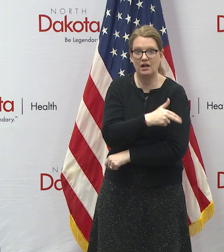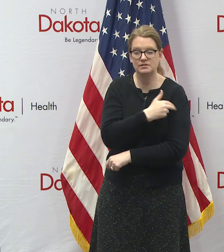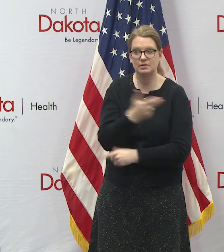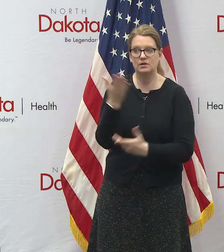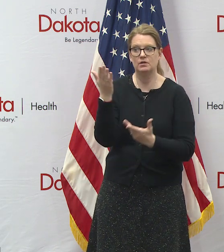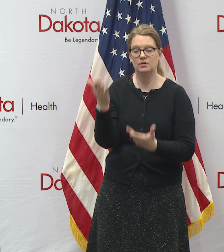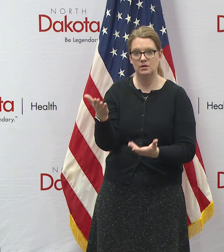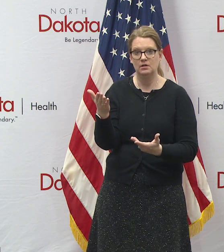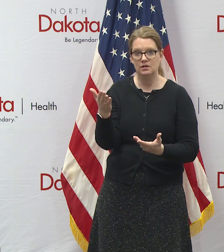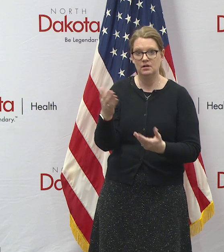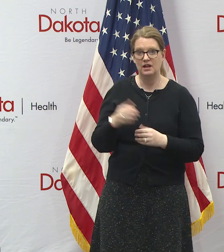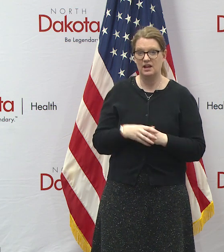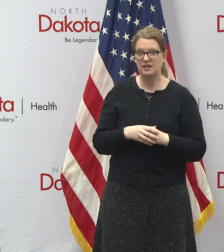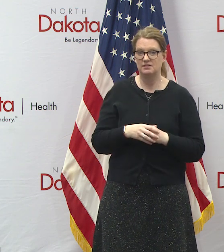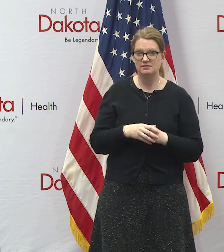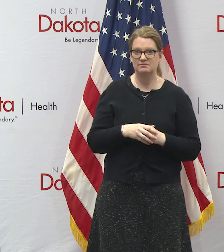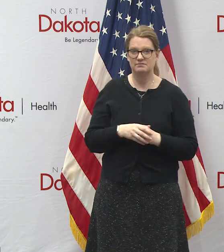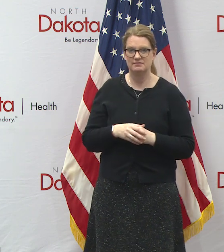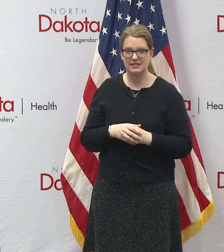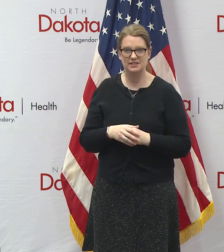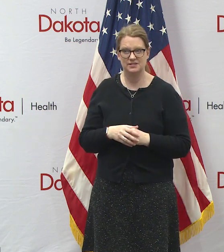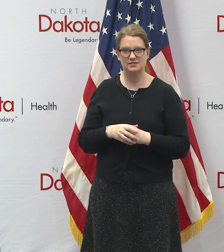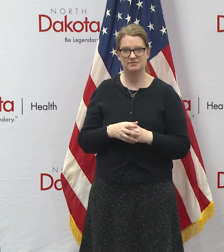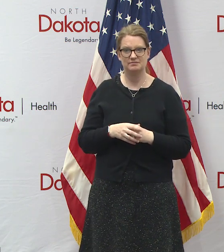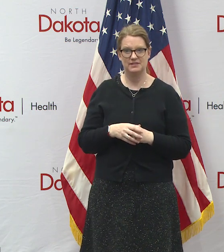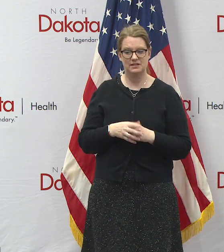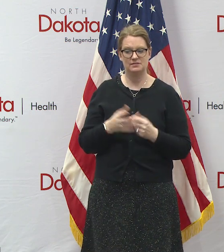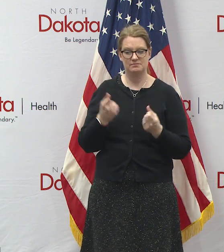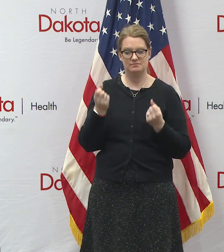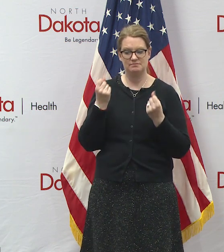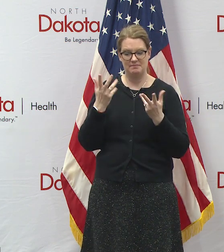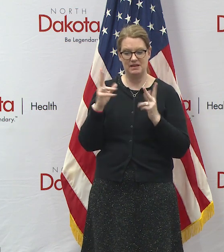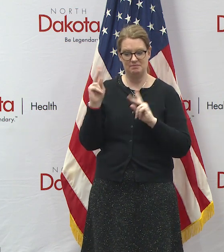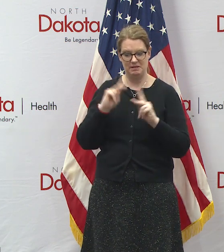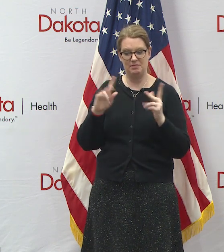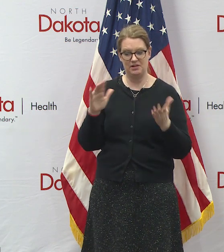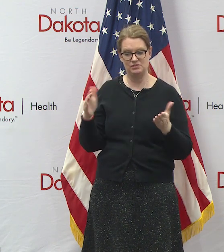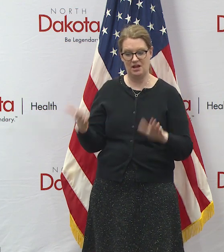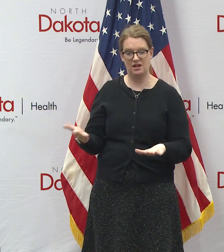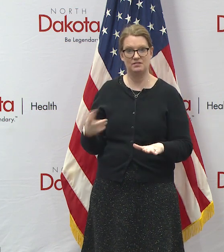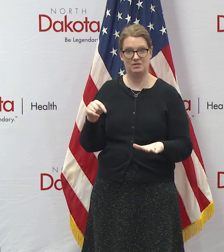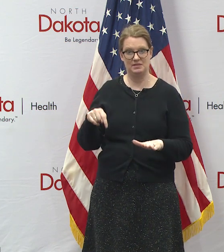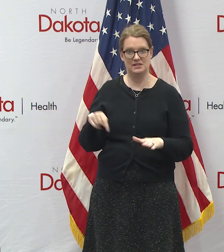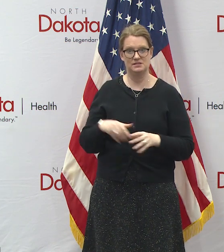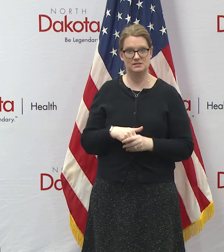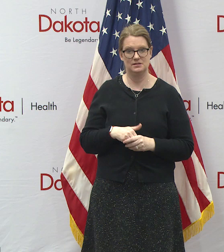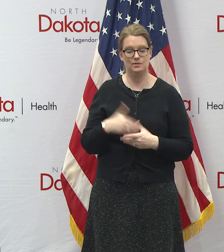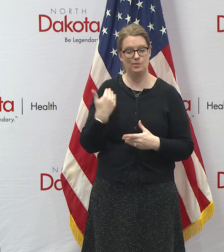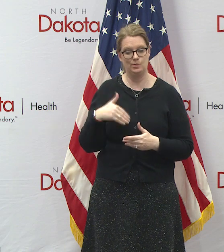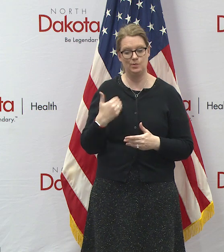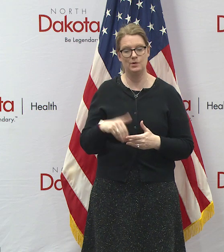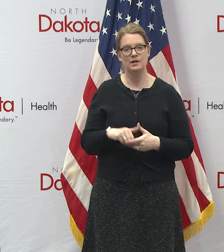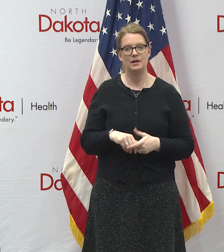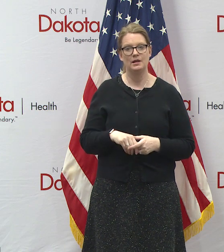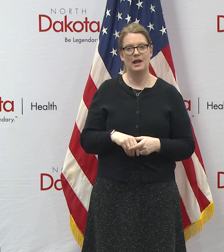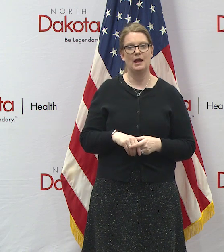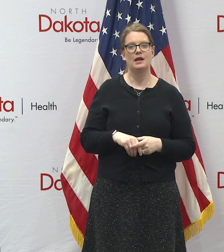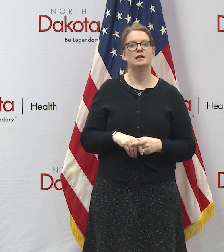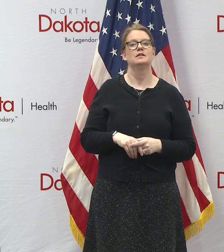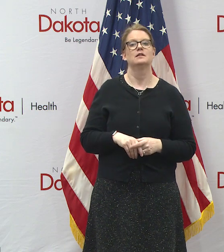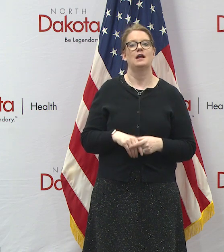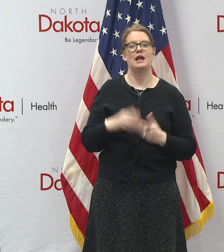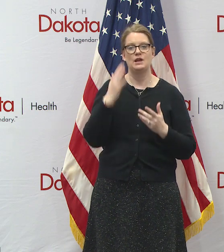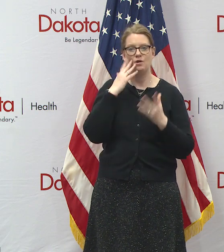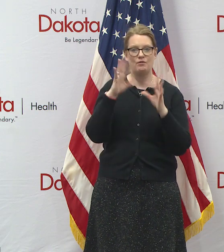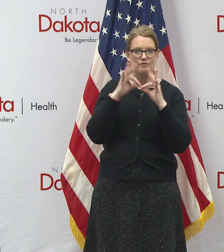there's there's a mortality rate uh that's significant uh from this and uh you know i'm sure that families are very concerned about